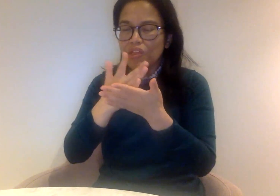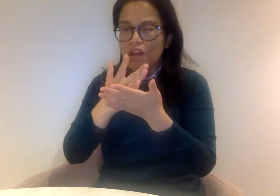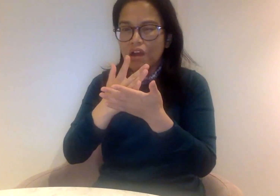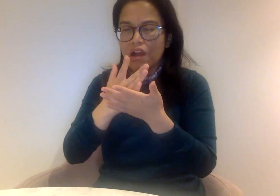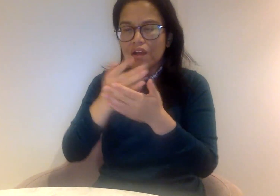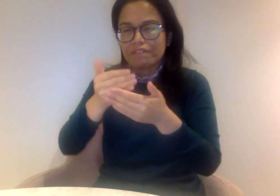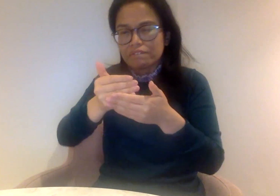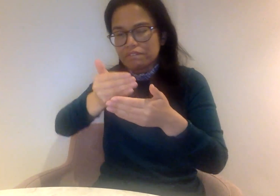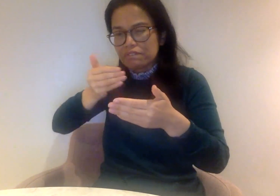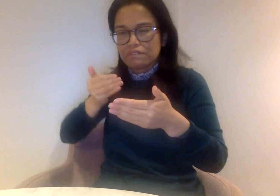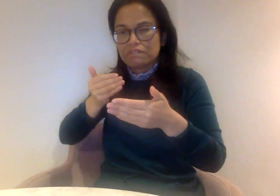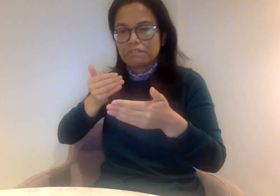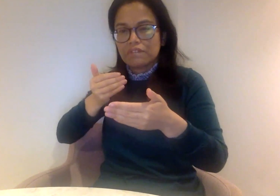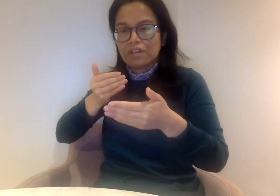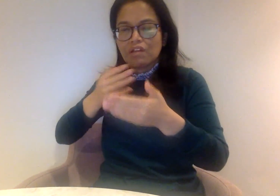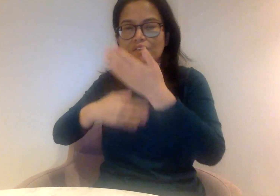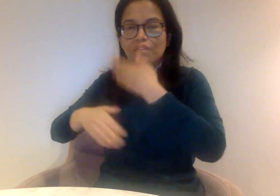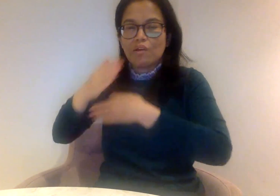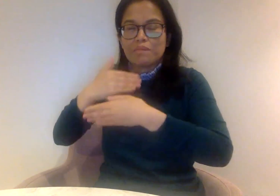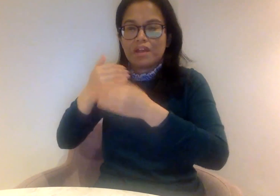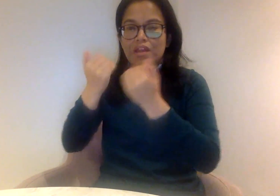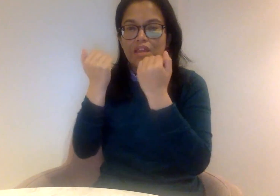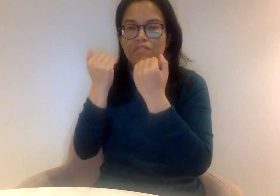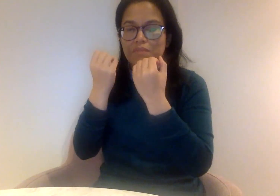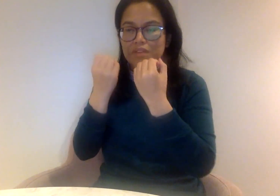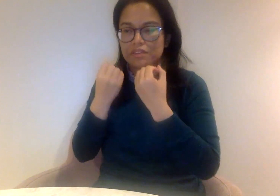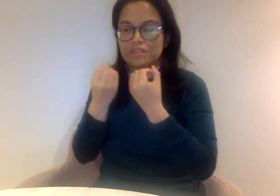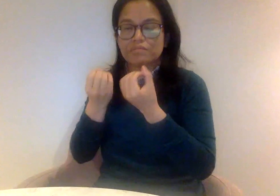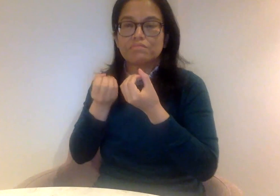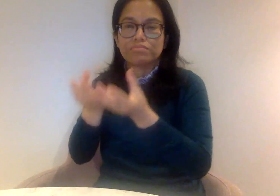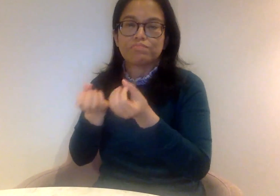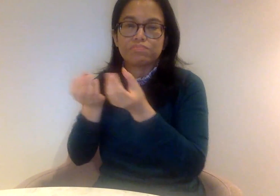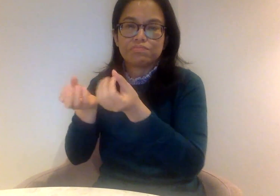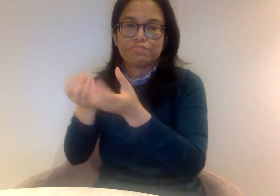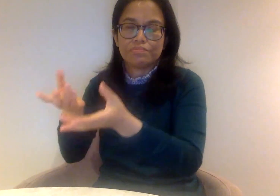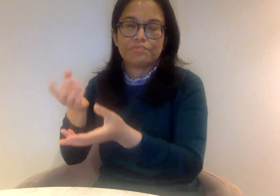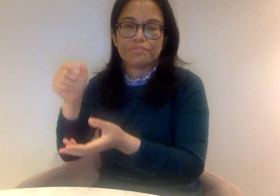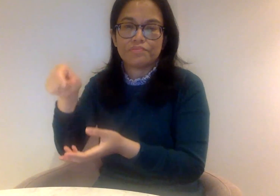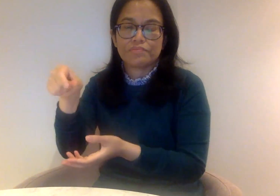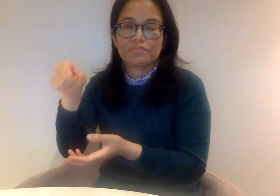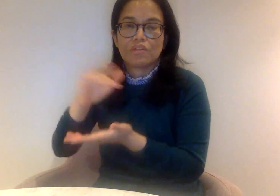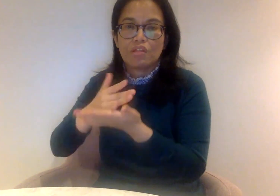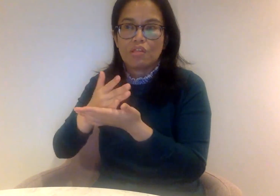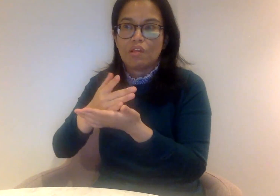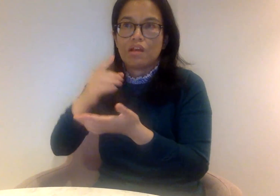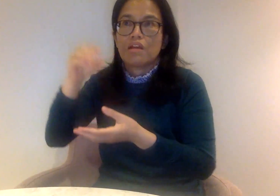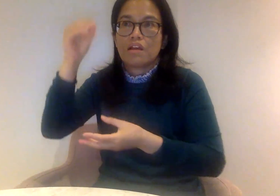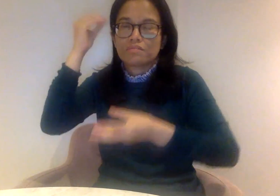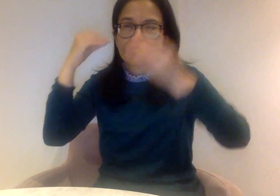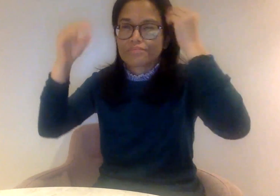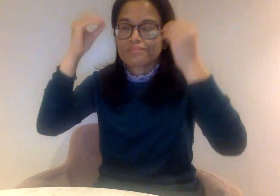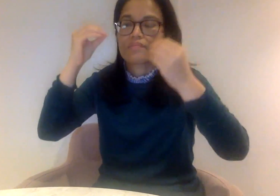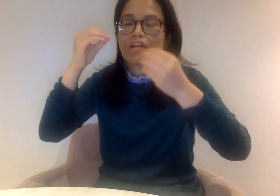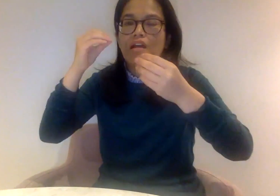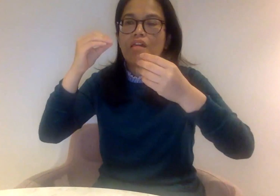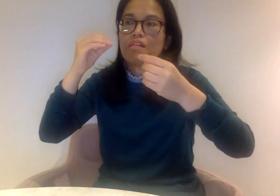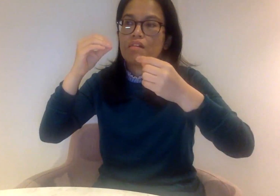And thirdly, the interpreter also needs preparation material before the event. So they can actually understand